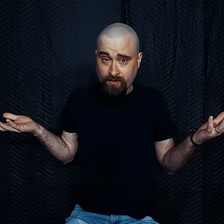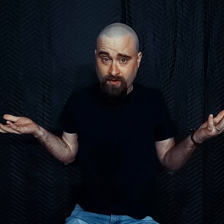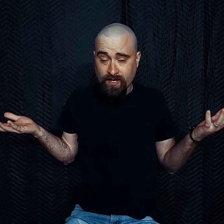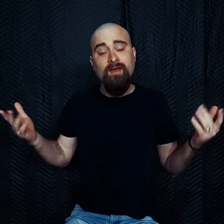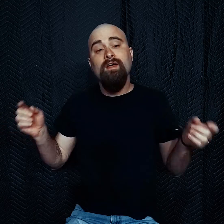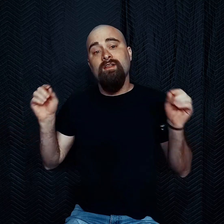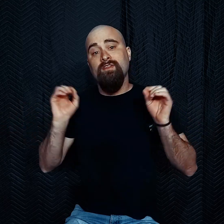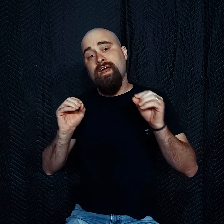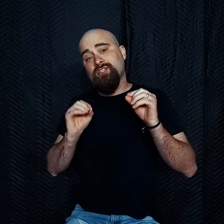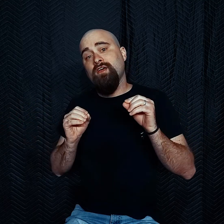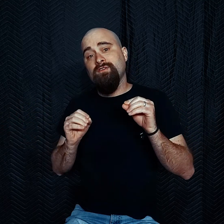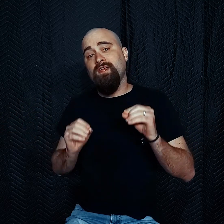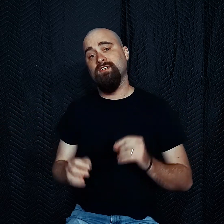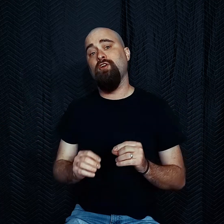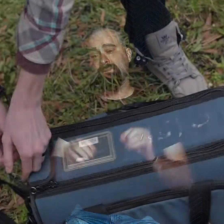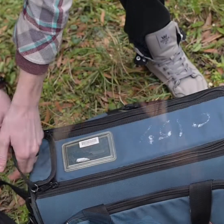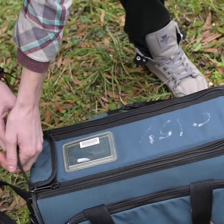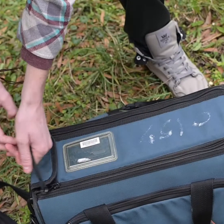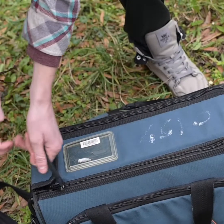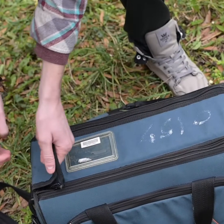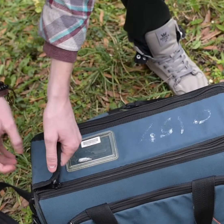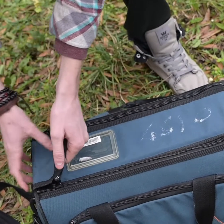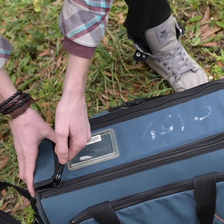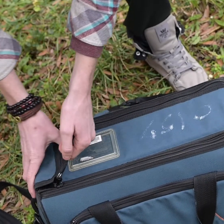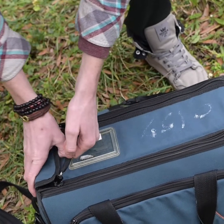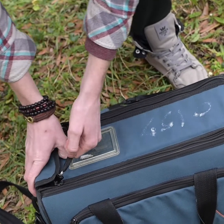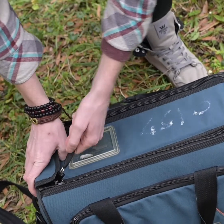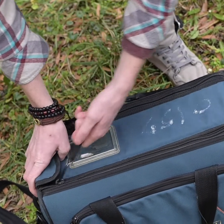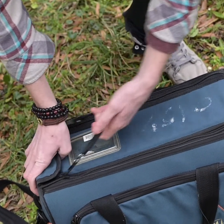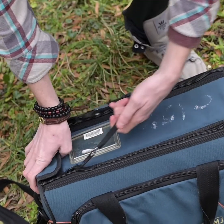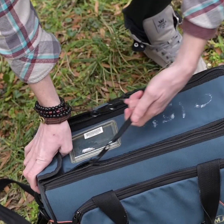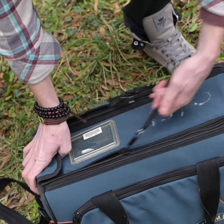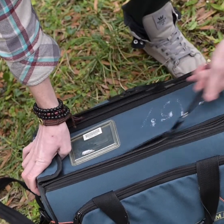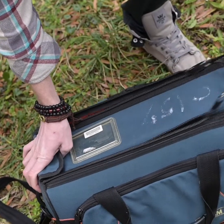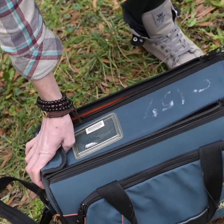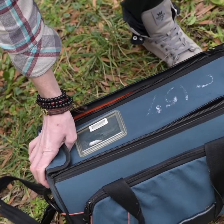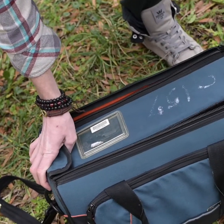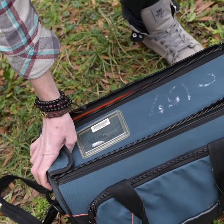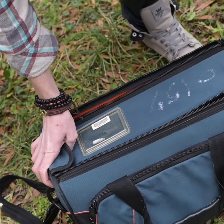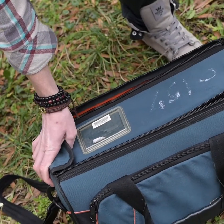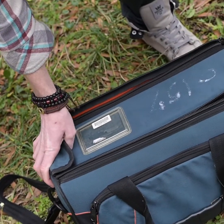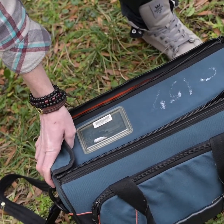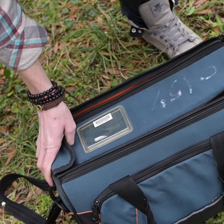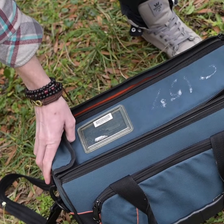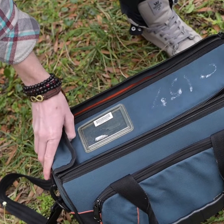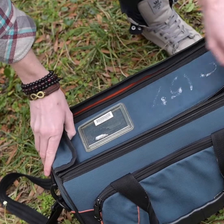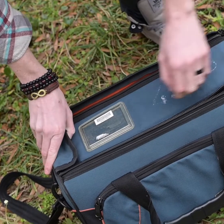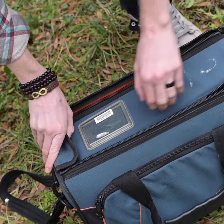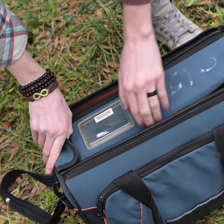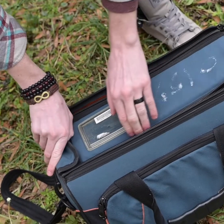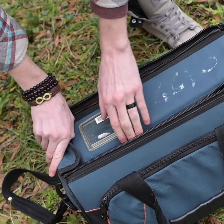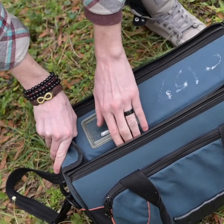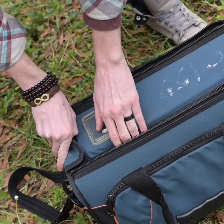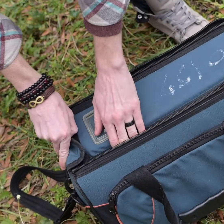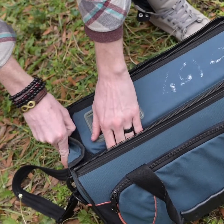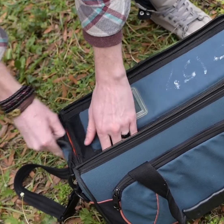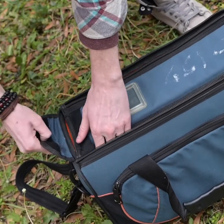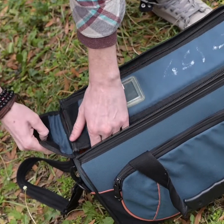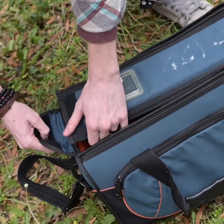look like. The next shot you'll need is a close-up of their hands doing whatever it is they're doing in this sequence. It just gives them something to